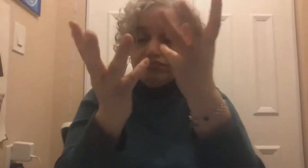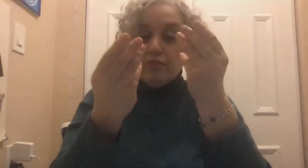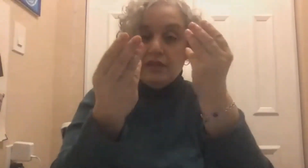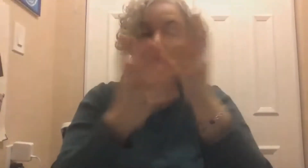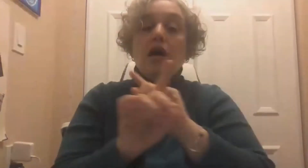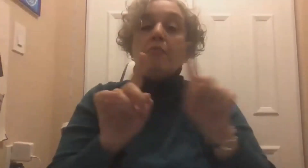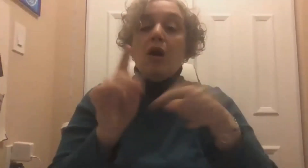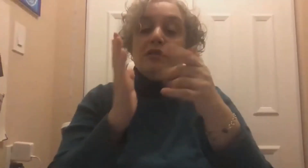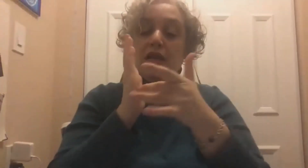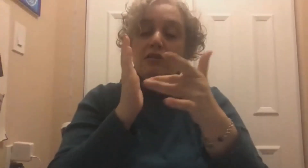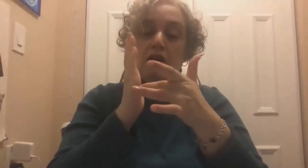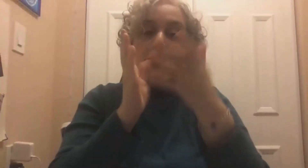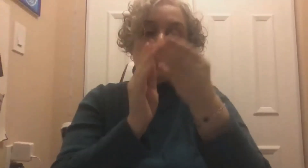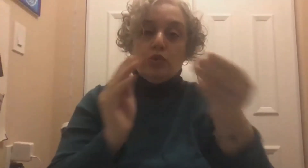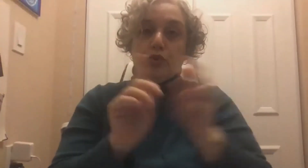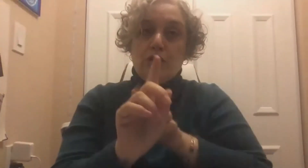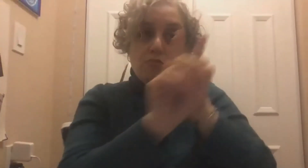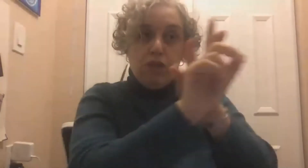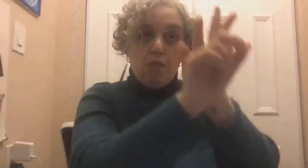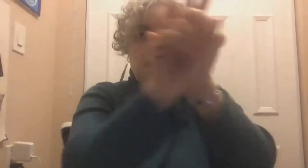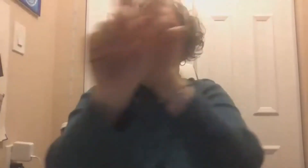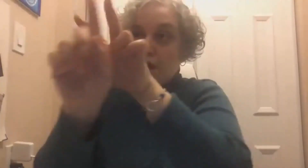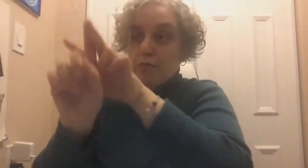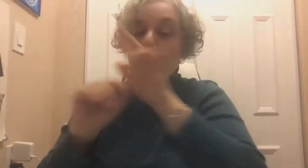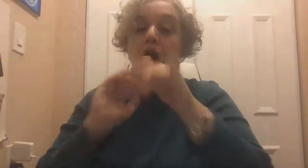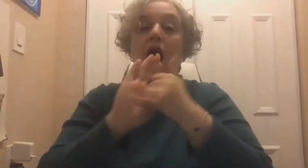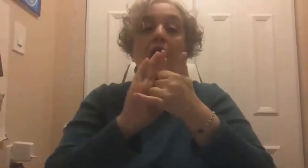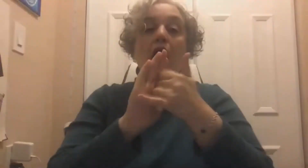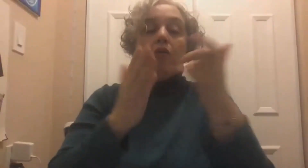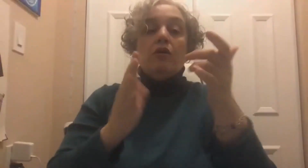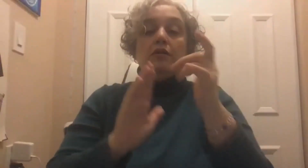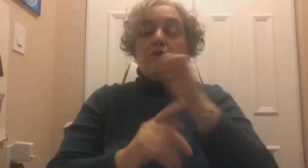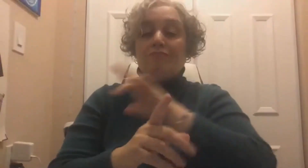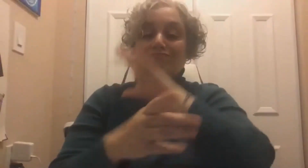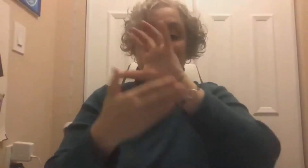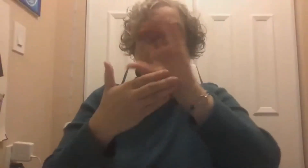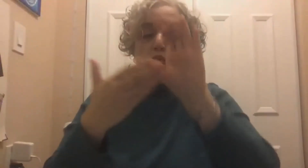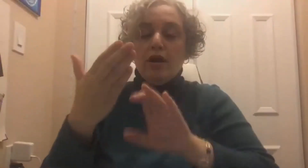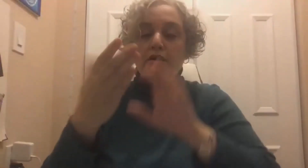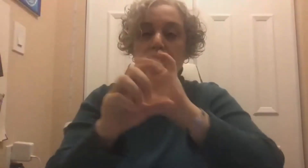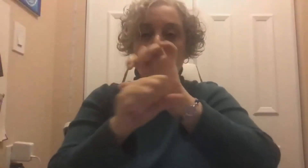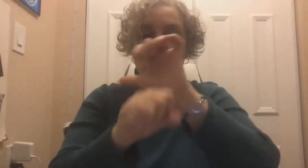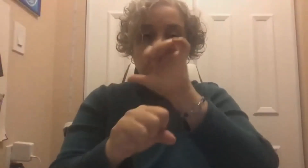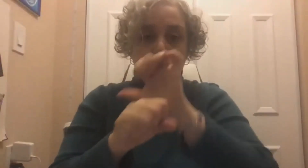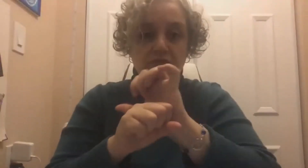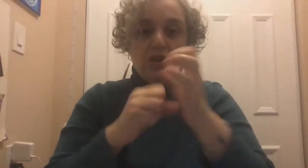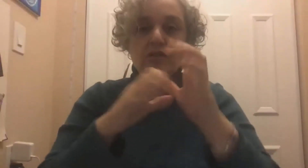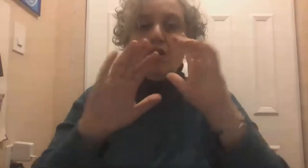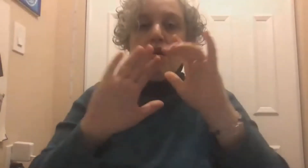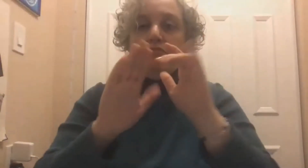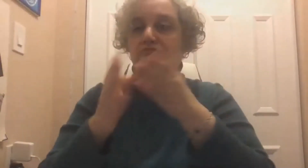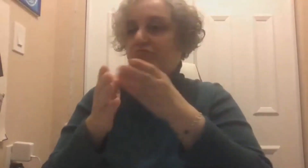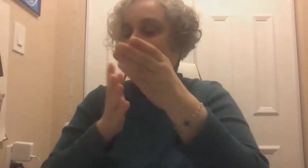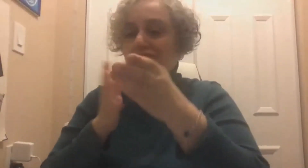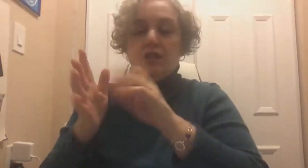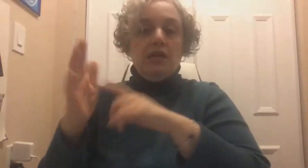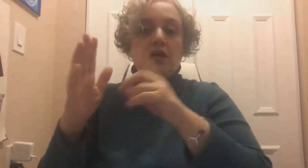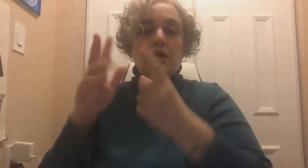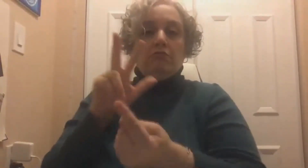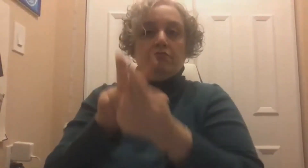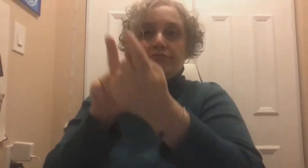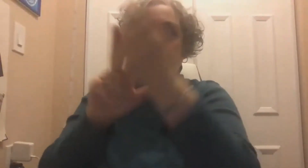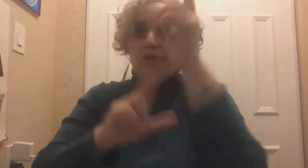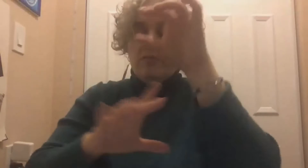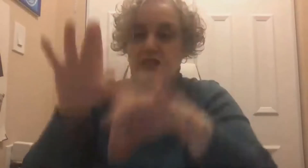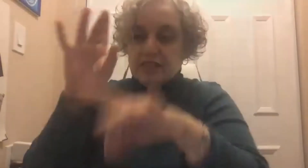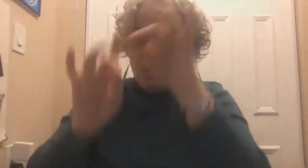how they can be used in employment outcomes for the entirety of the employment life cycle from discovery period